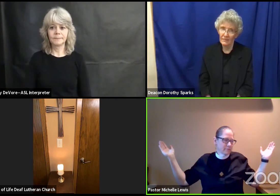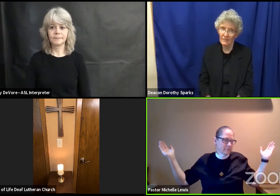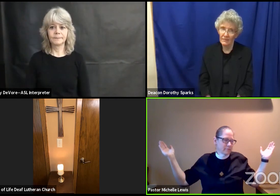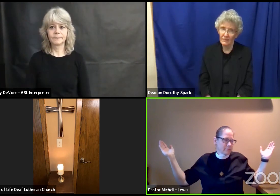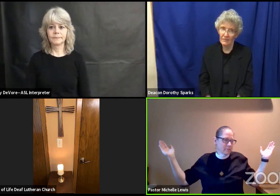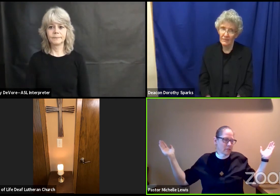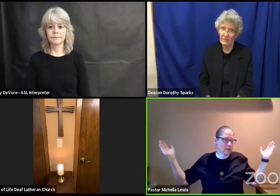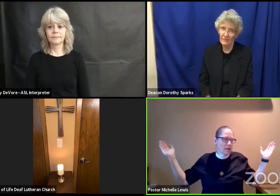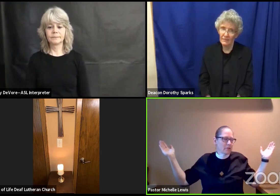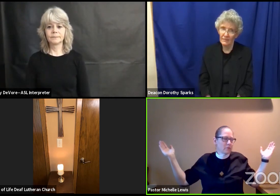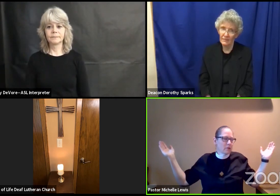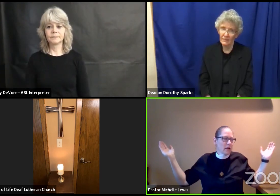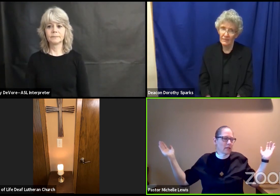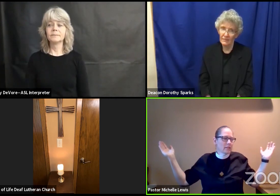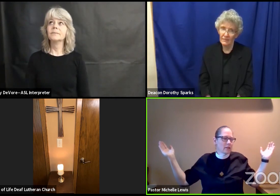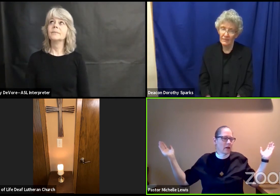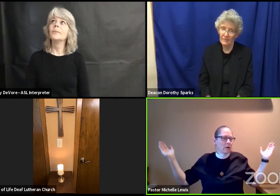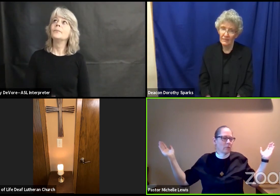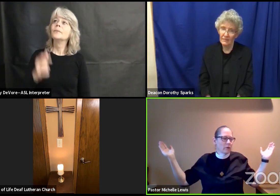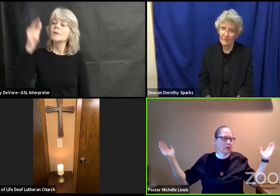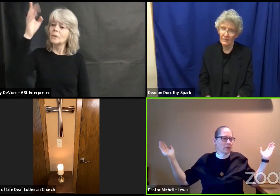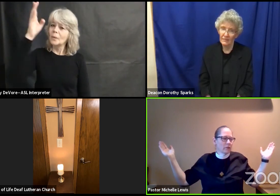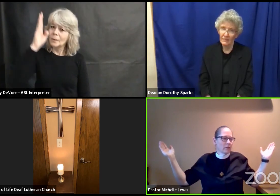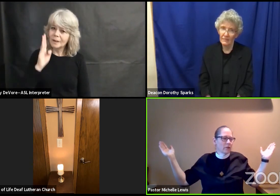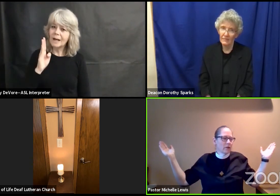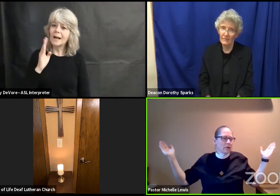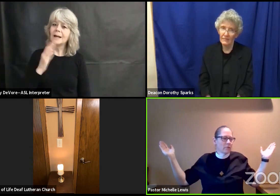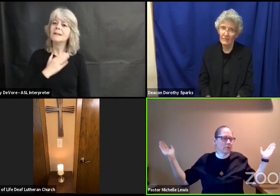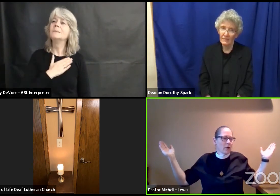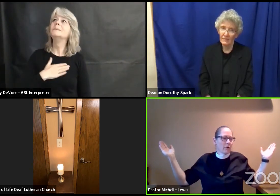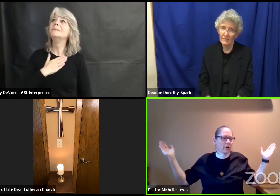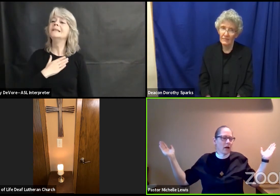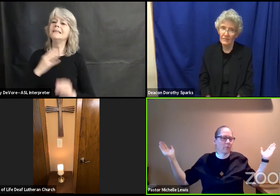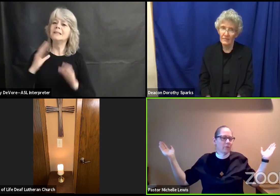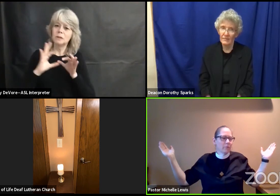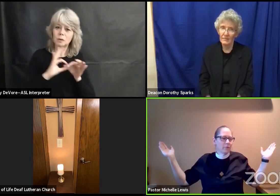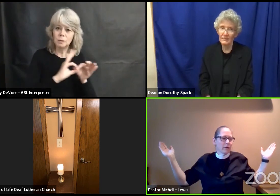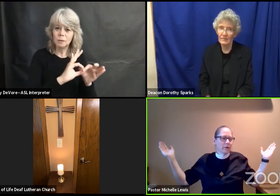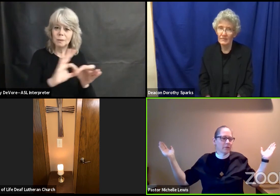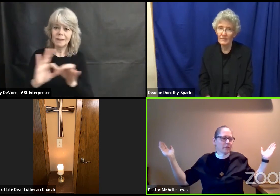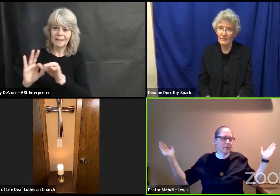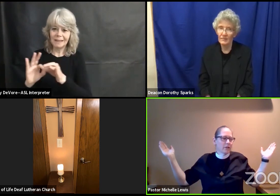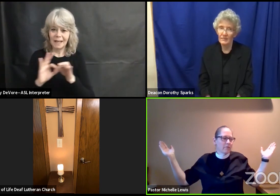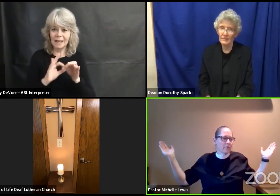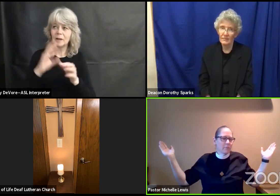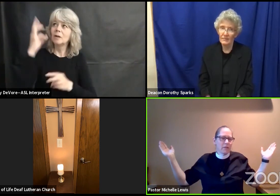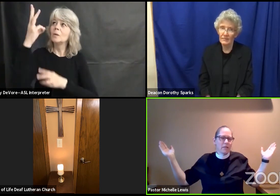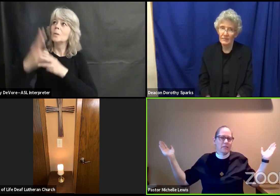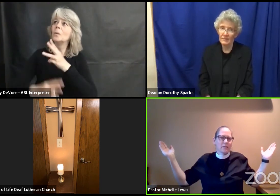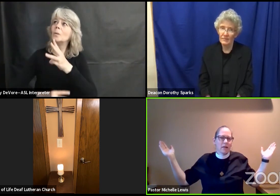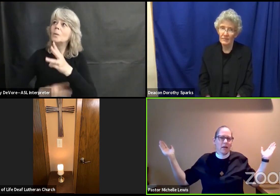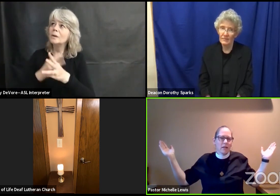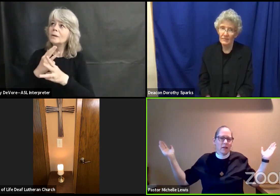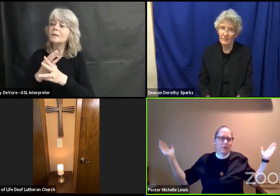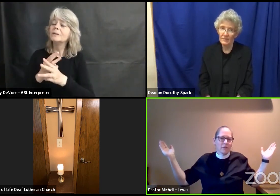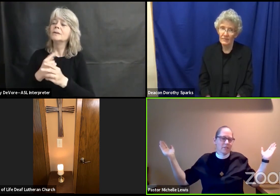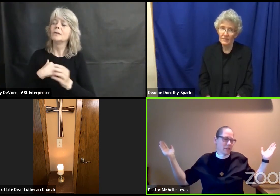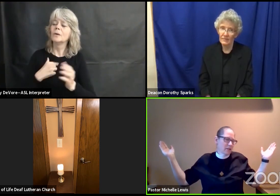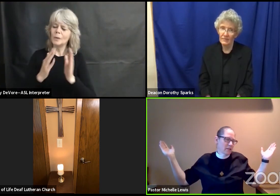God unite our world through our common prayers for peace and understanding